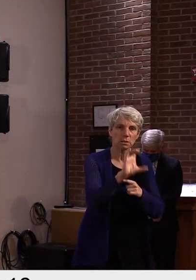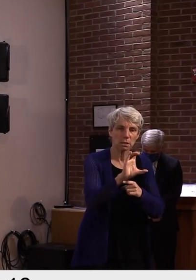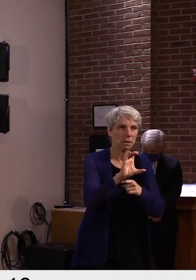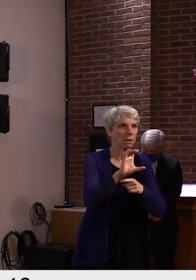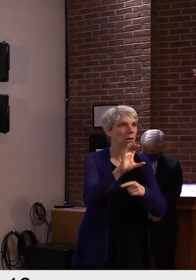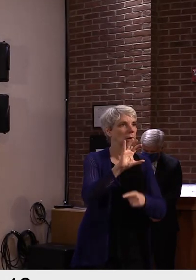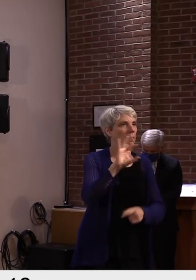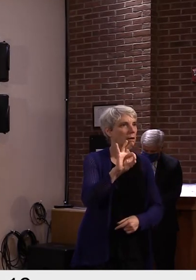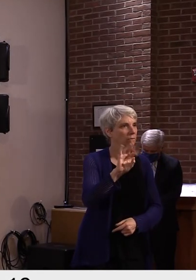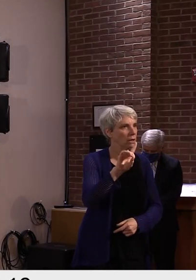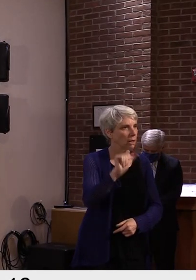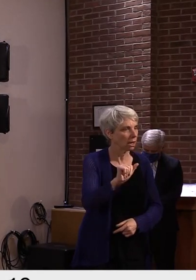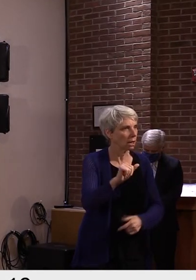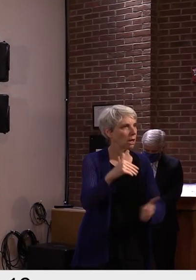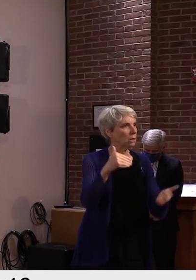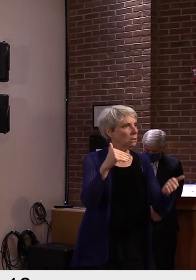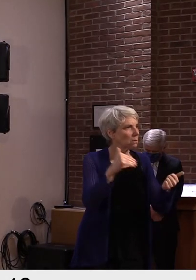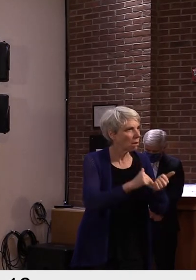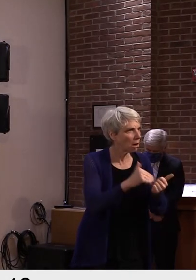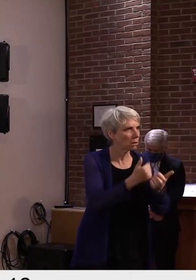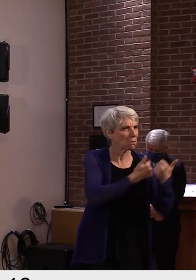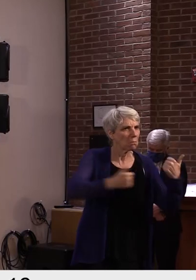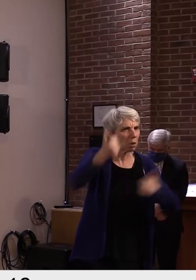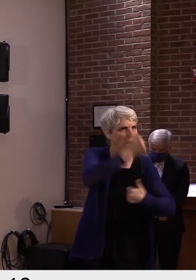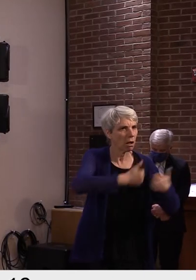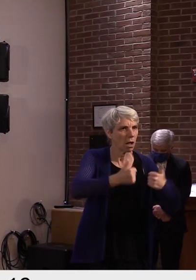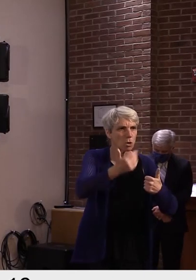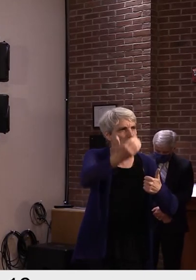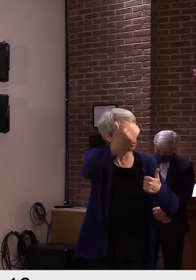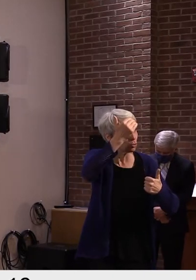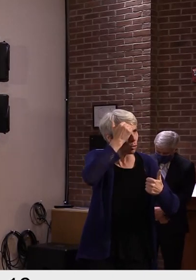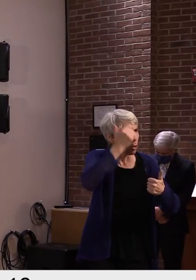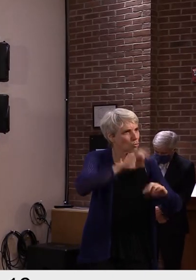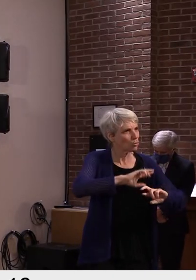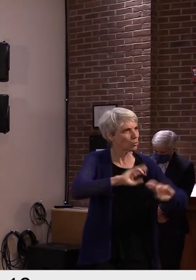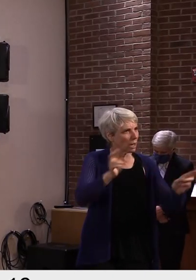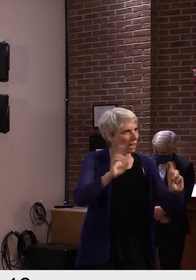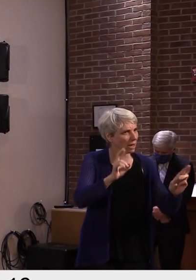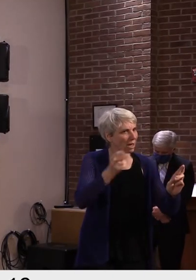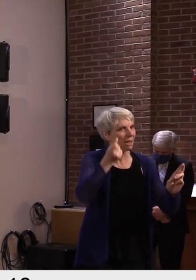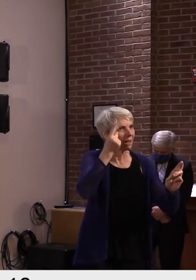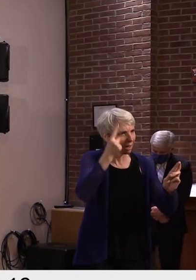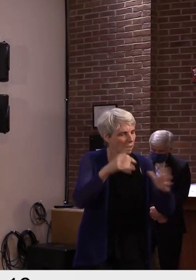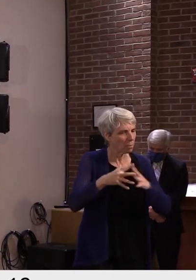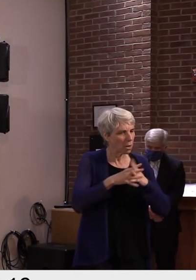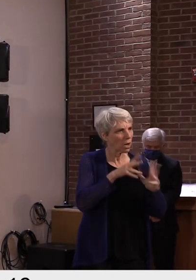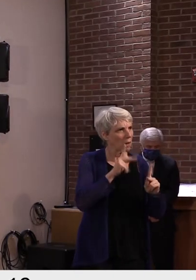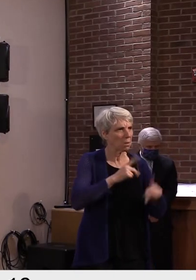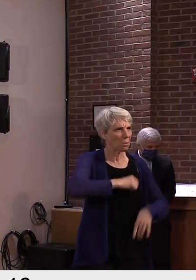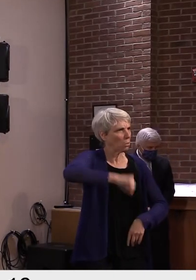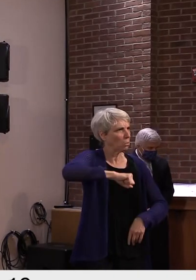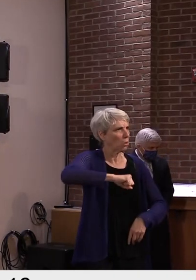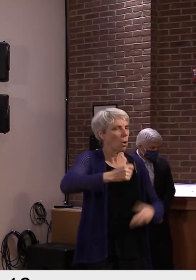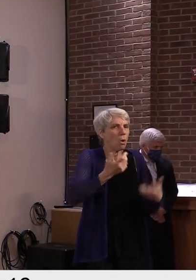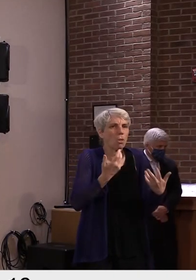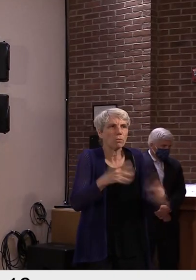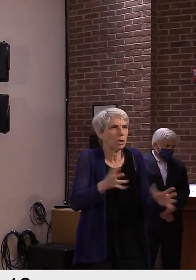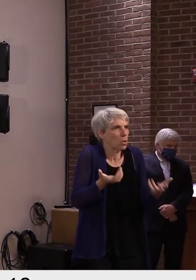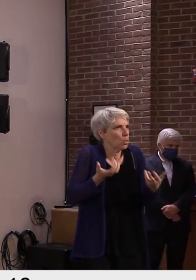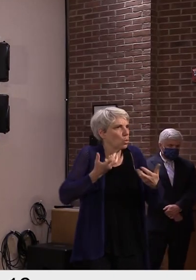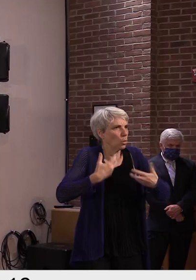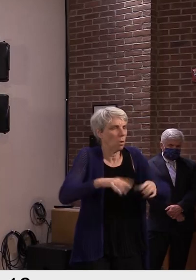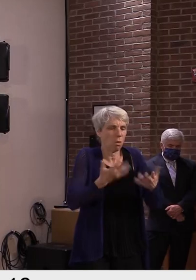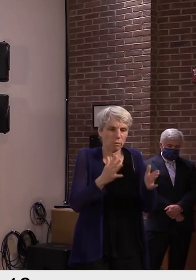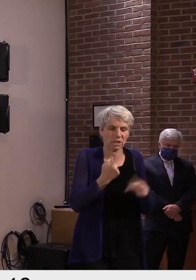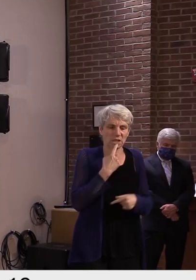we have to be extra careful and we have to be able to with confidence assure the population that